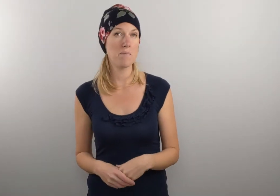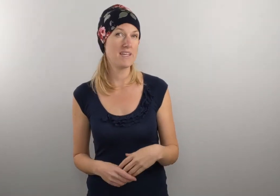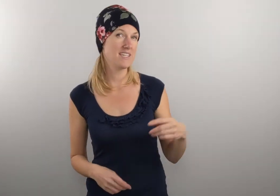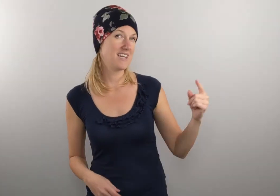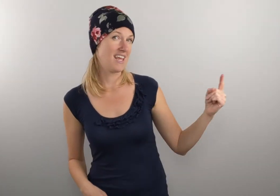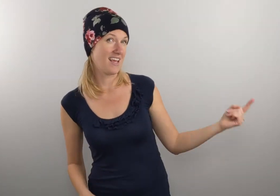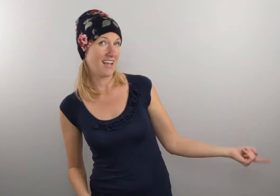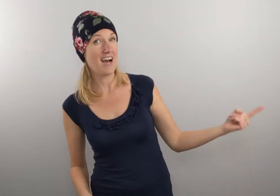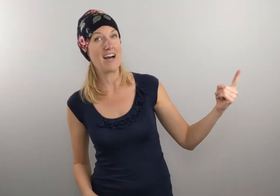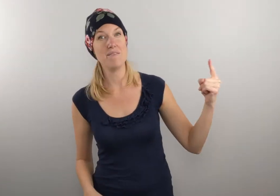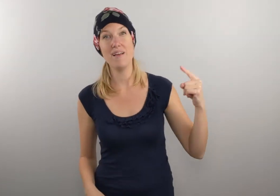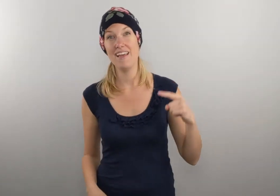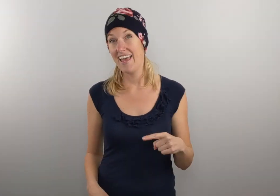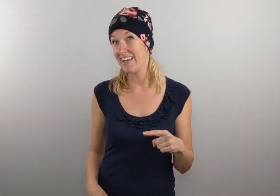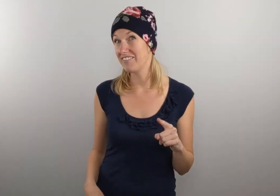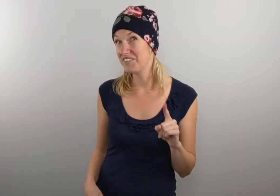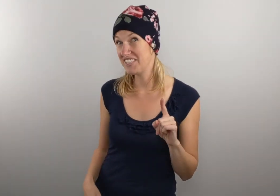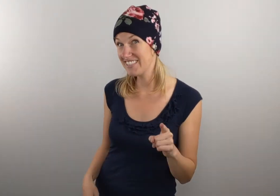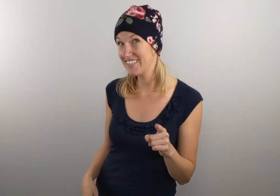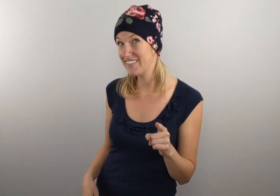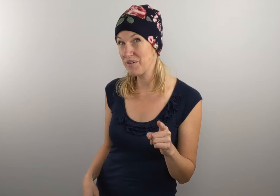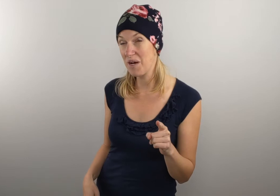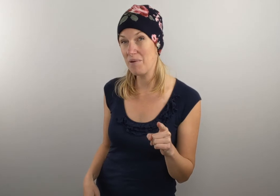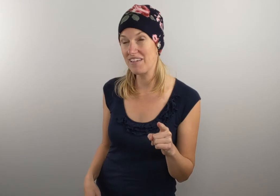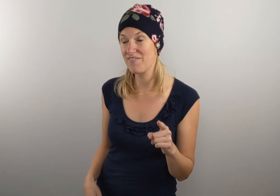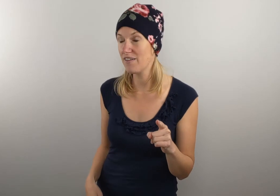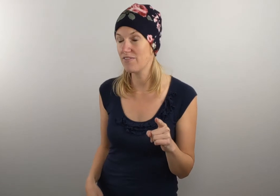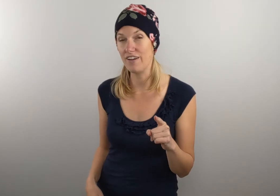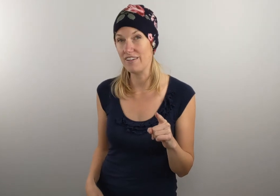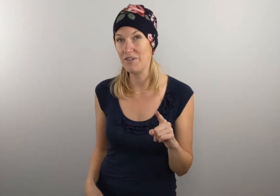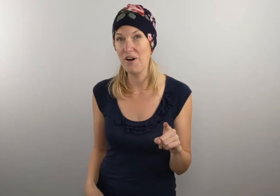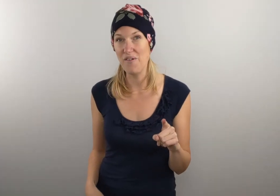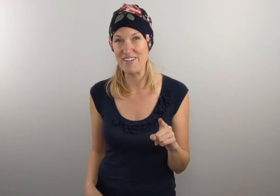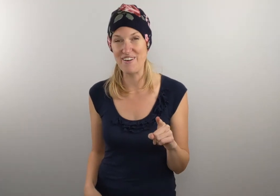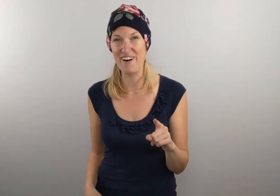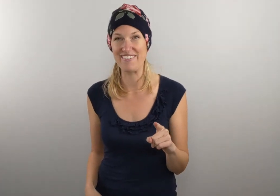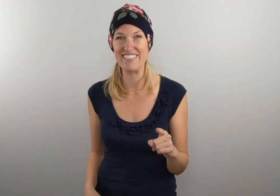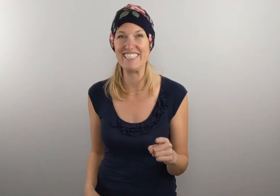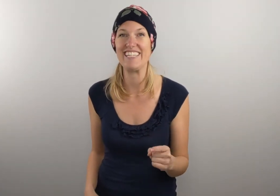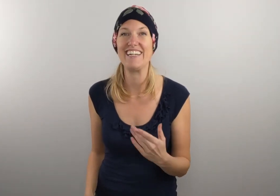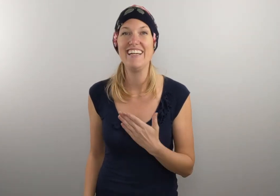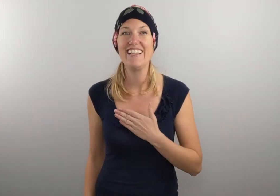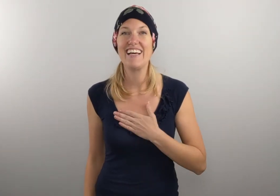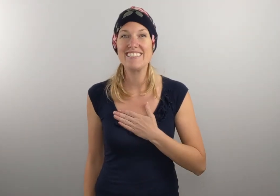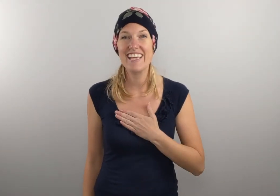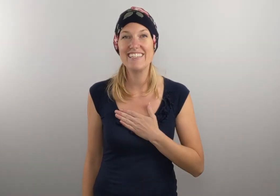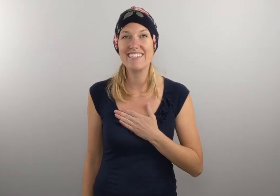bended knee. Come. And if you just learned, O come all ye faithful, you know adore for sure. That's hand on your